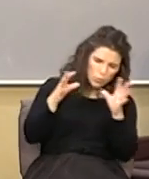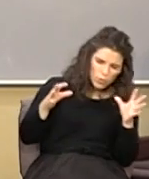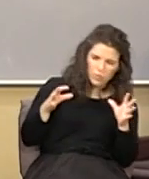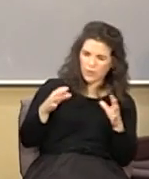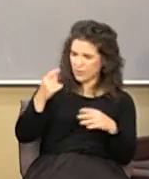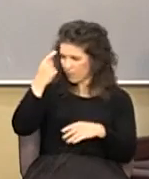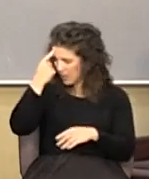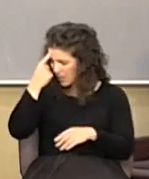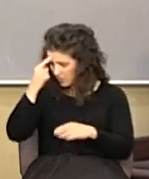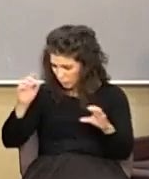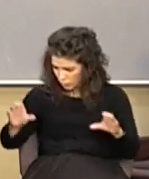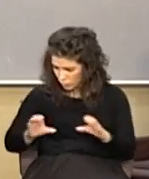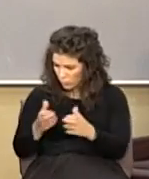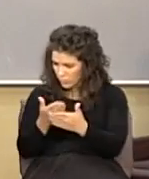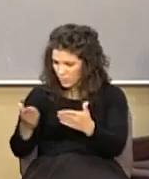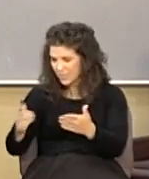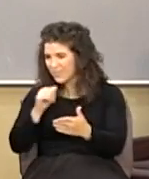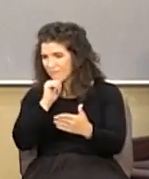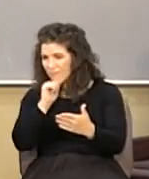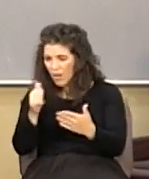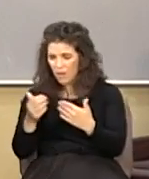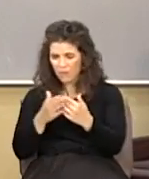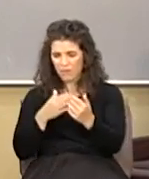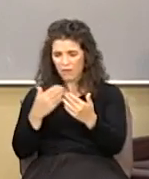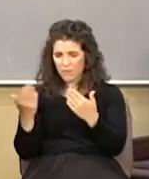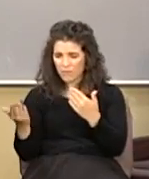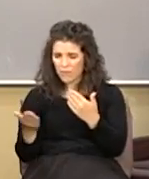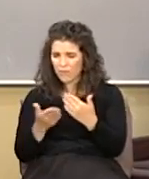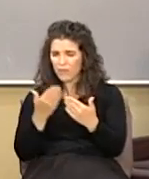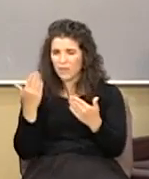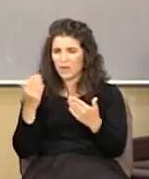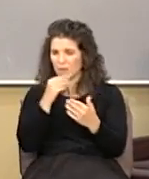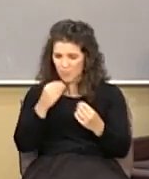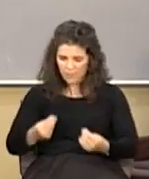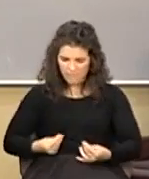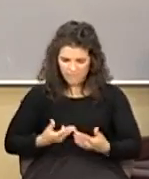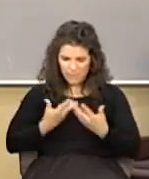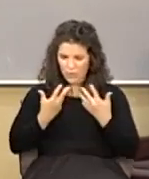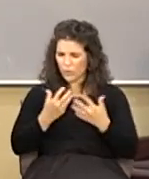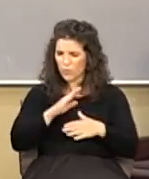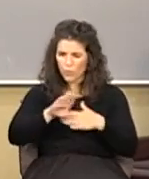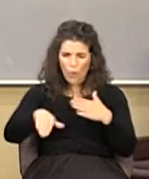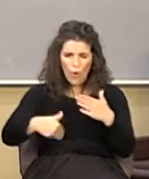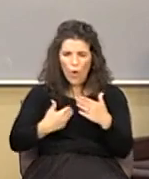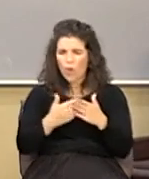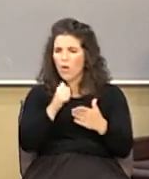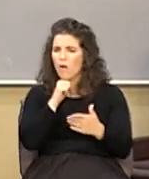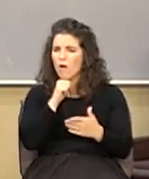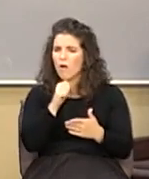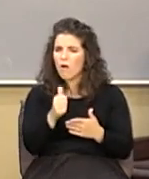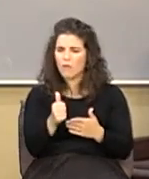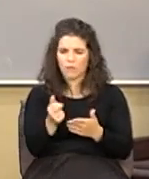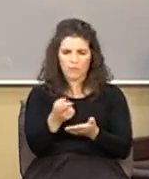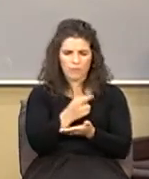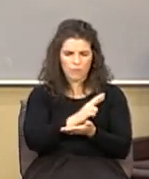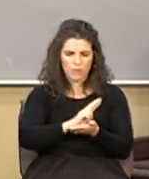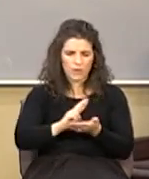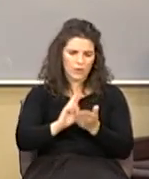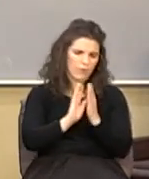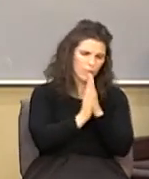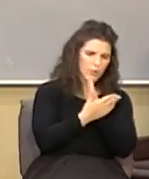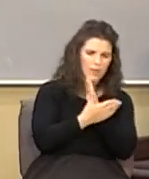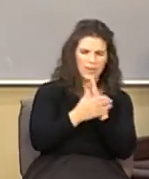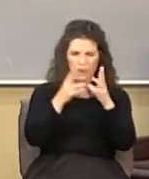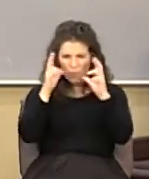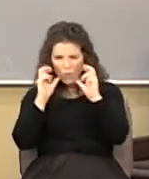to do those things that are not convenient and being filled with all unrighteousness there's the rage fornication wait